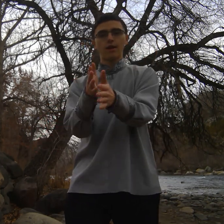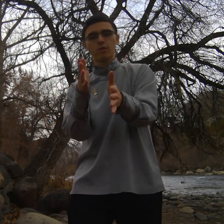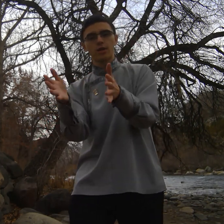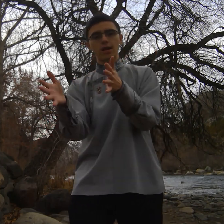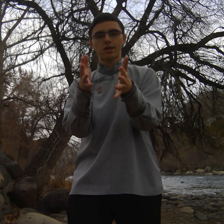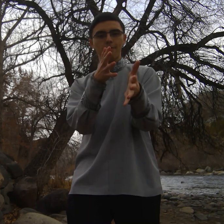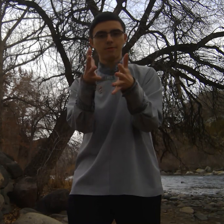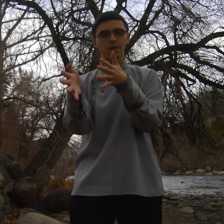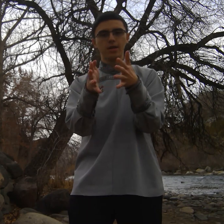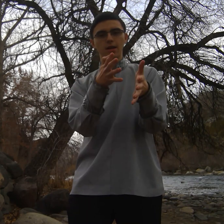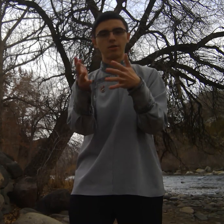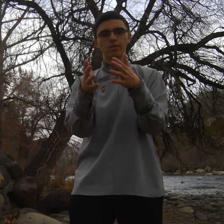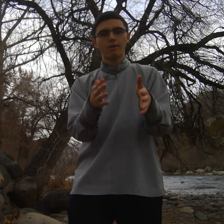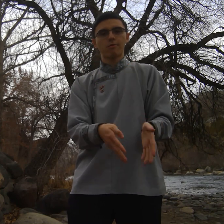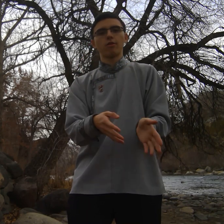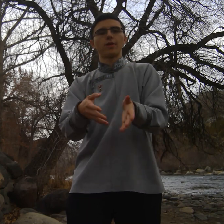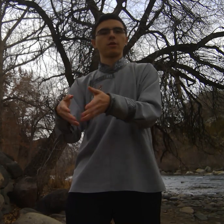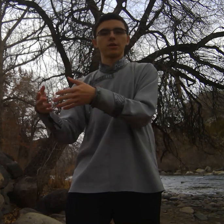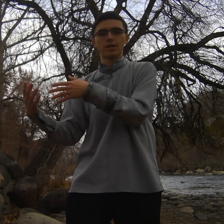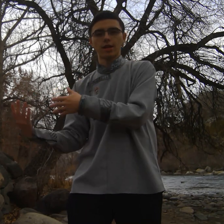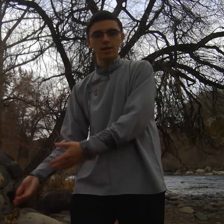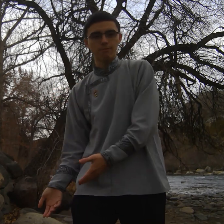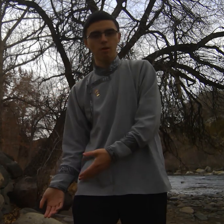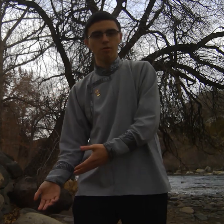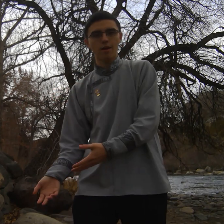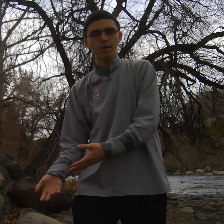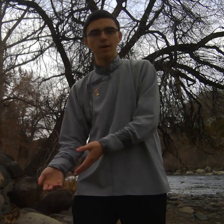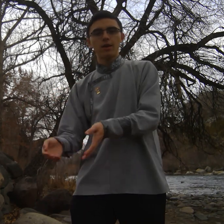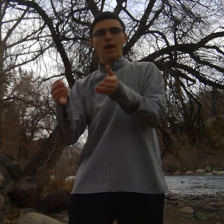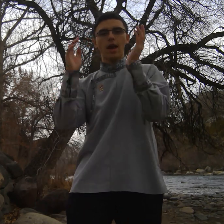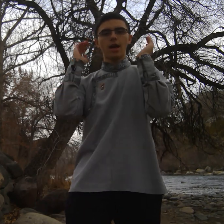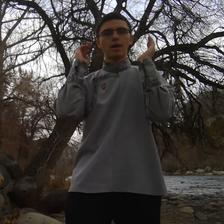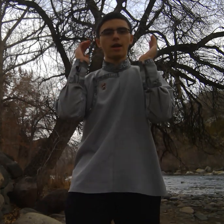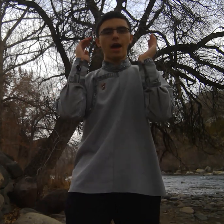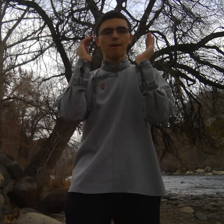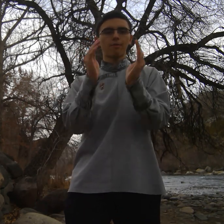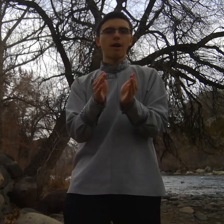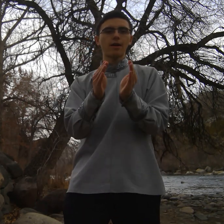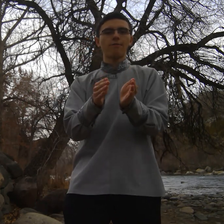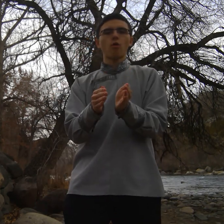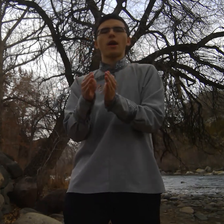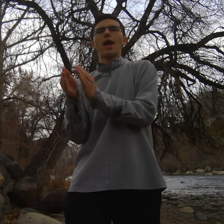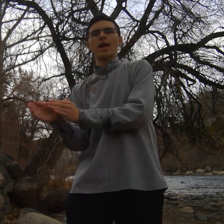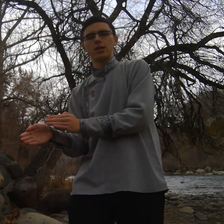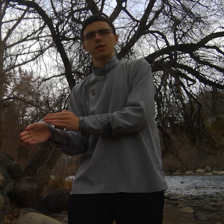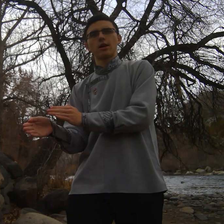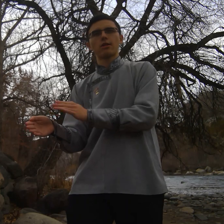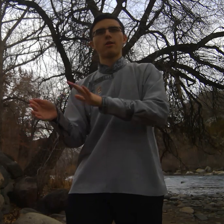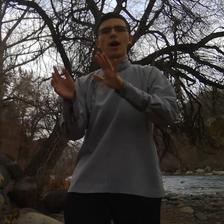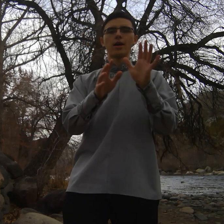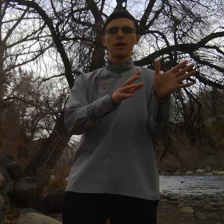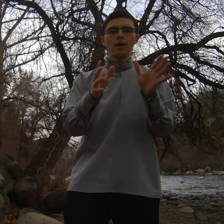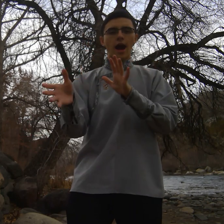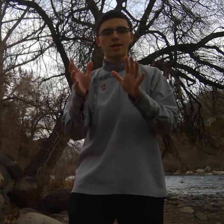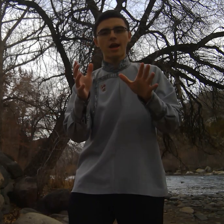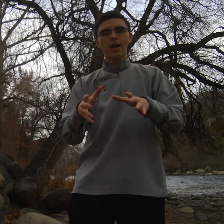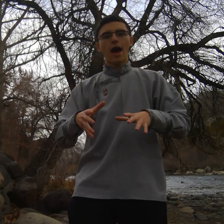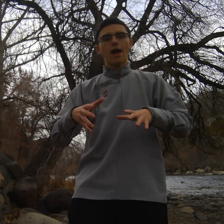they would accept me into some sort of English education program and I applied for Asia so I I said I